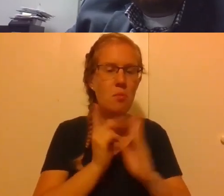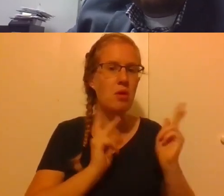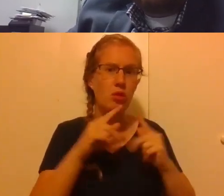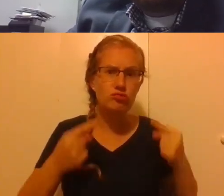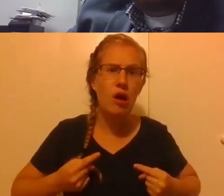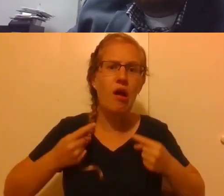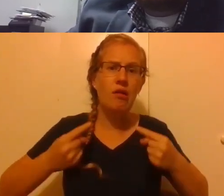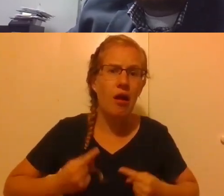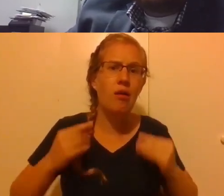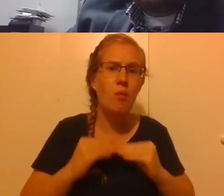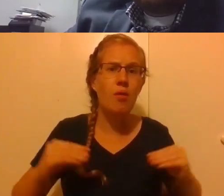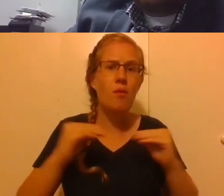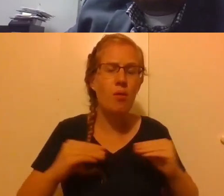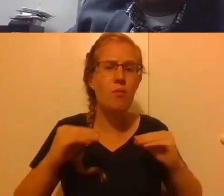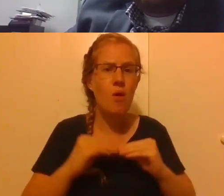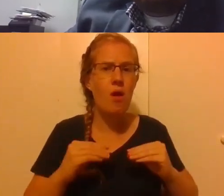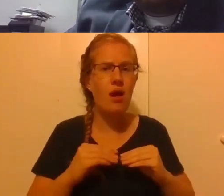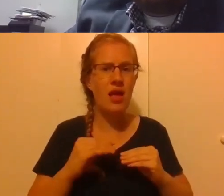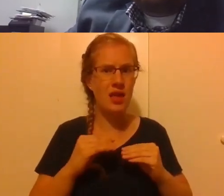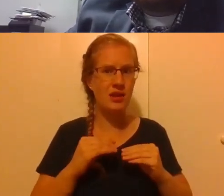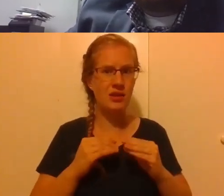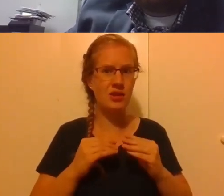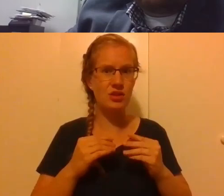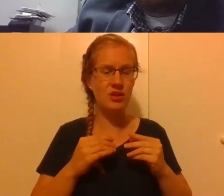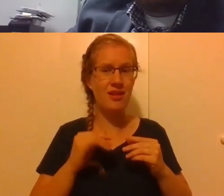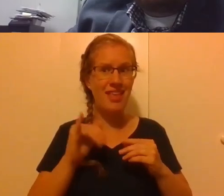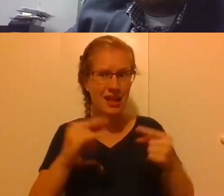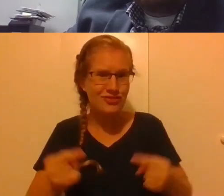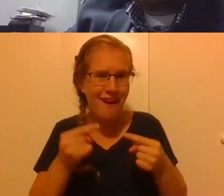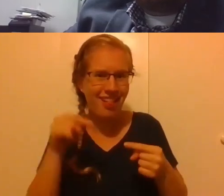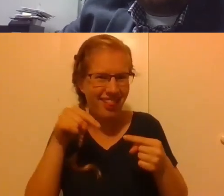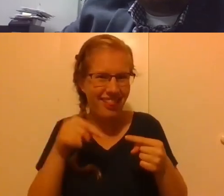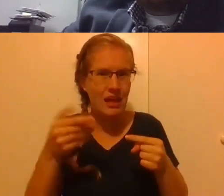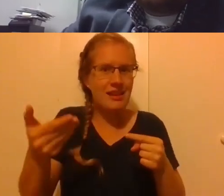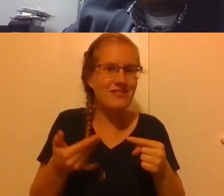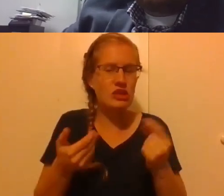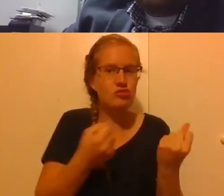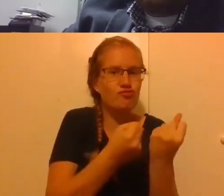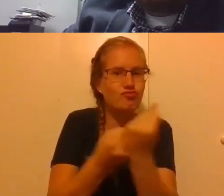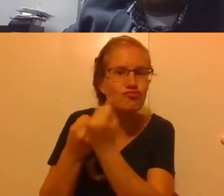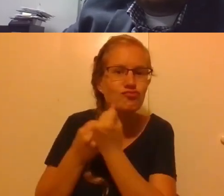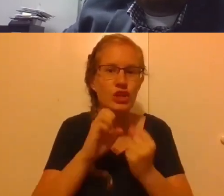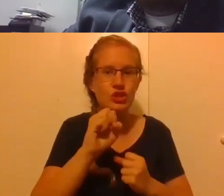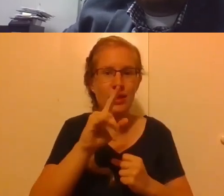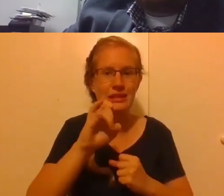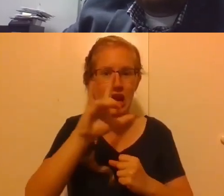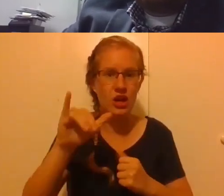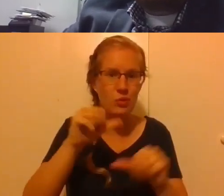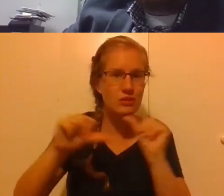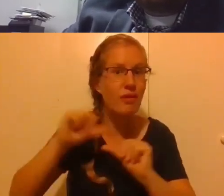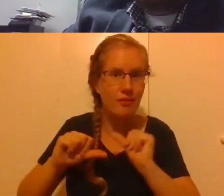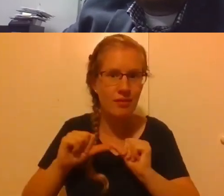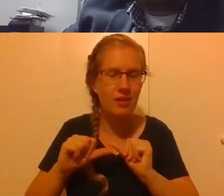struggling more and in a certain way there's in that struggle and in an invitation for a authentic solidarity with each other. And part of that, each other is people